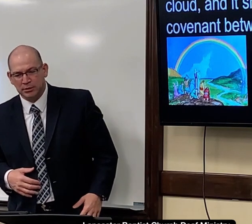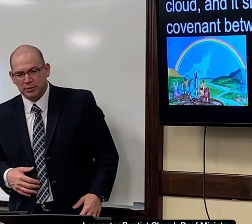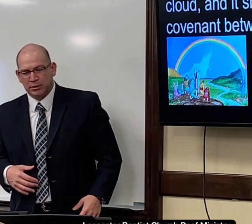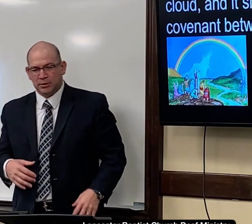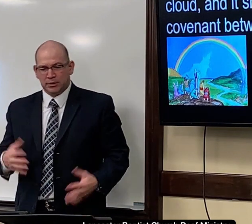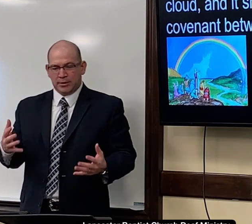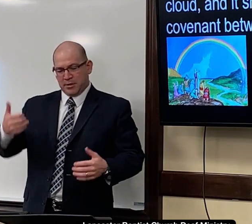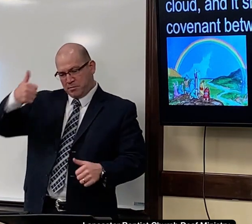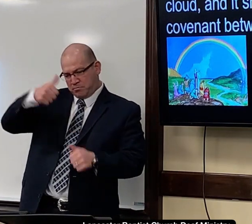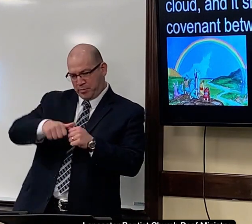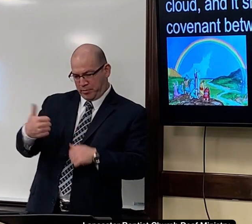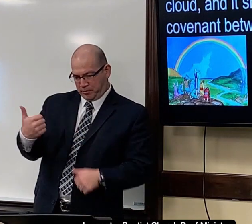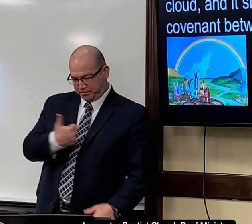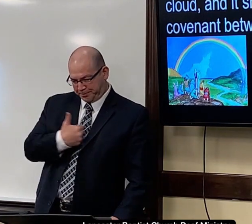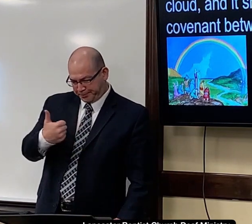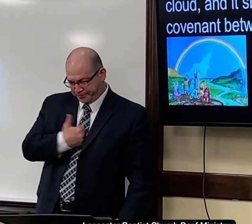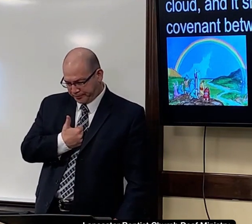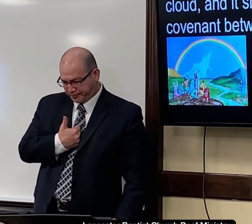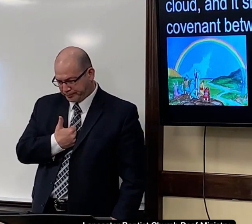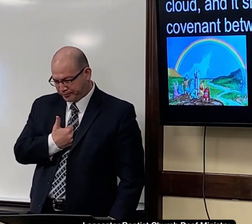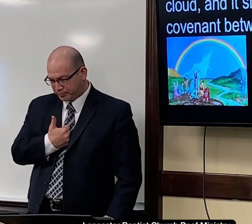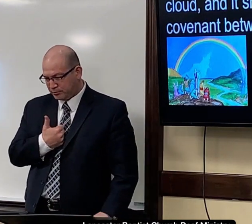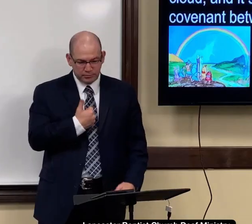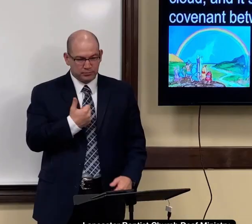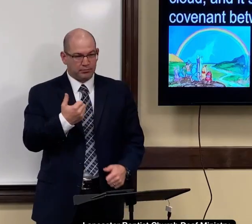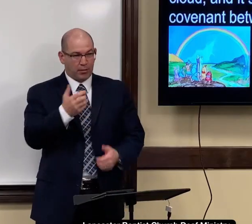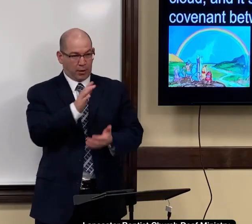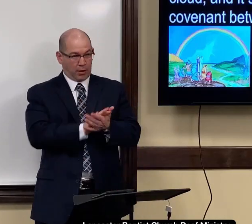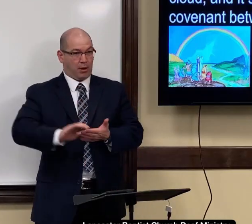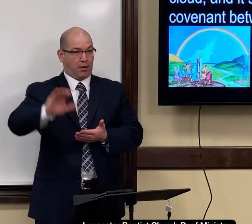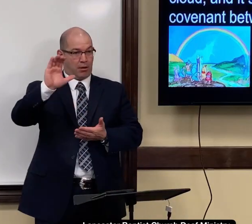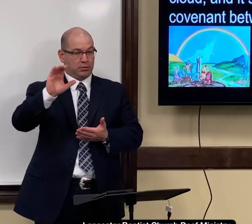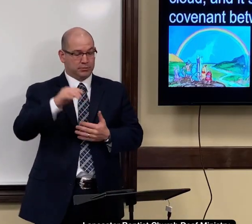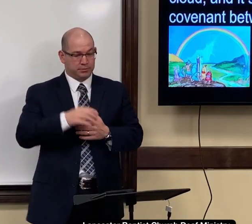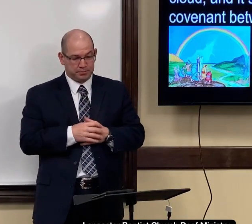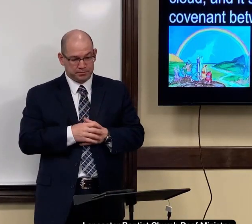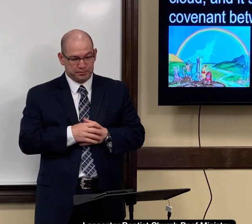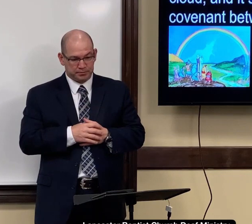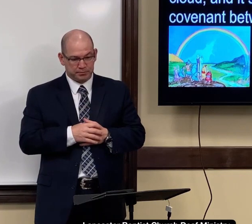so what is our story i remember myself um i was in college